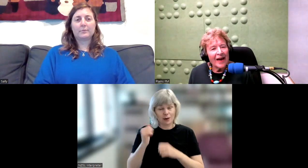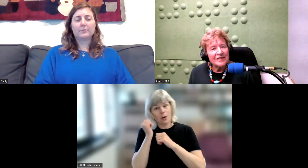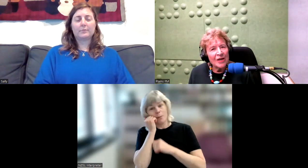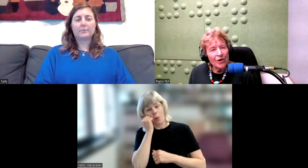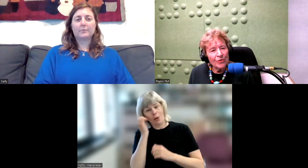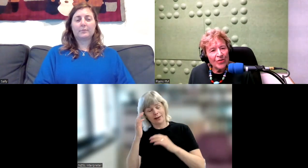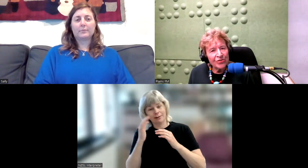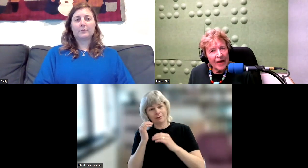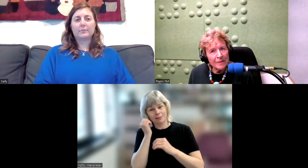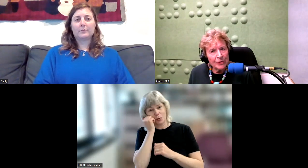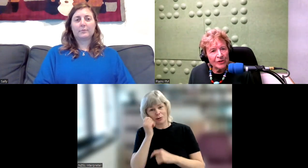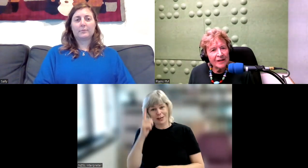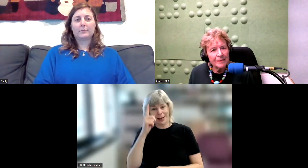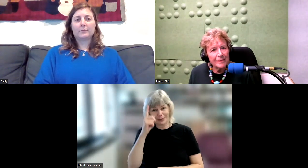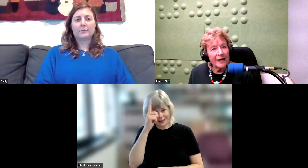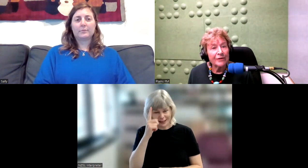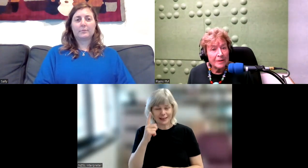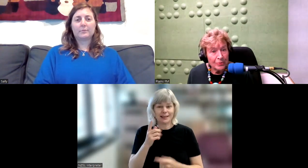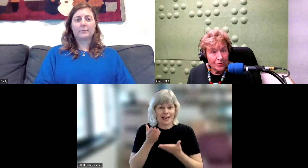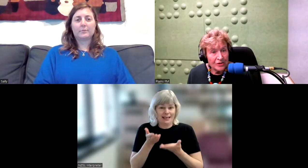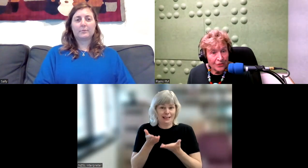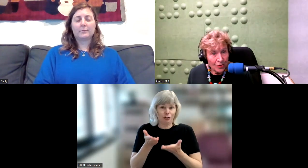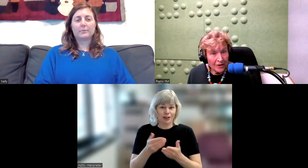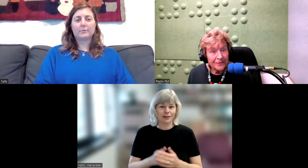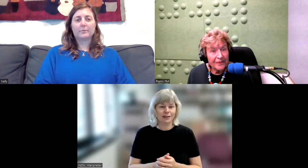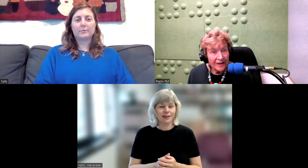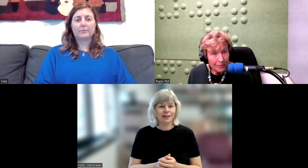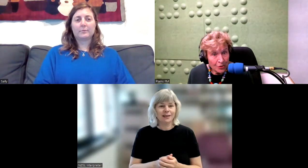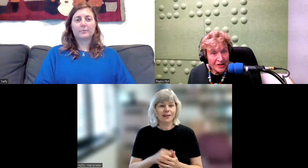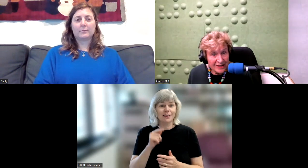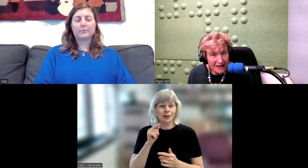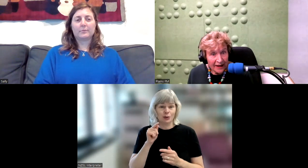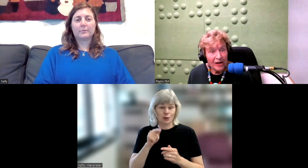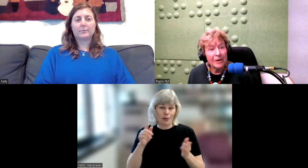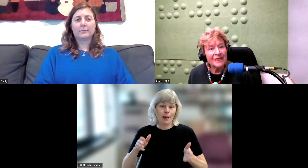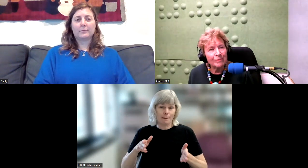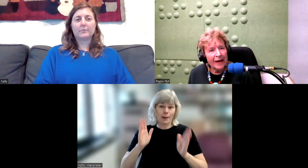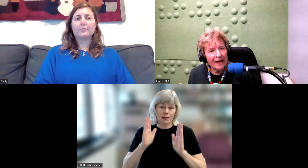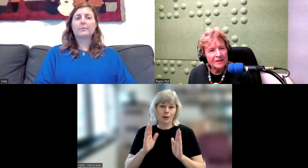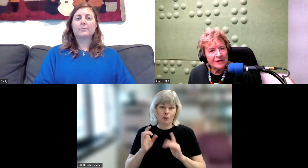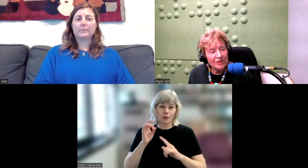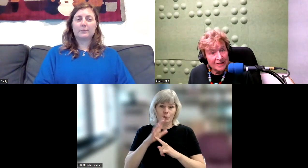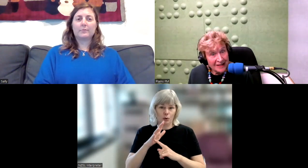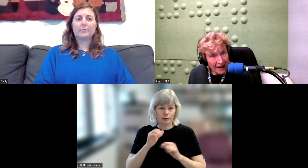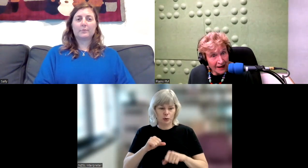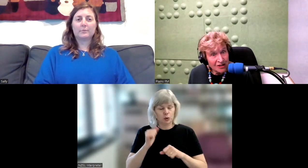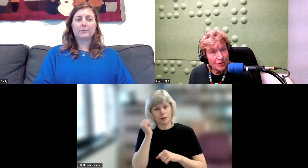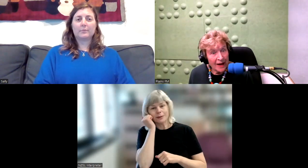So that building became very important for the boarders to stay in. But it became, got to the stage where the